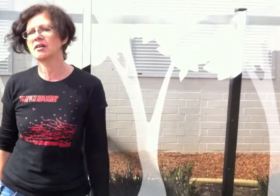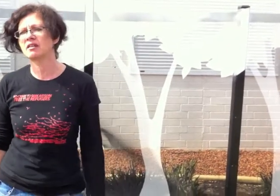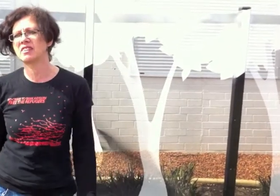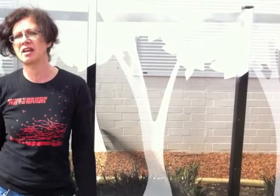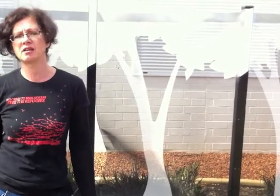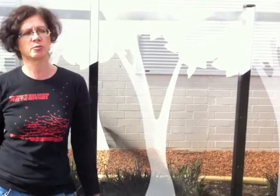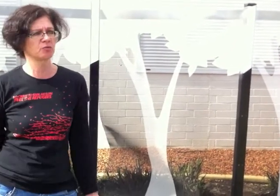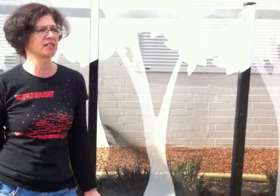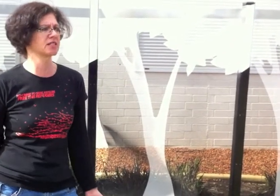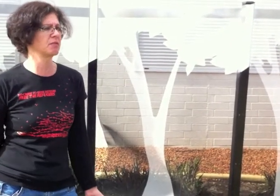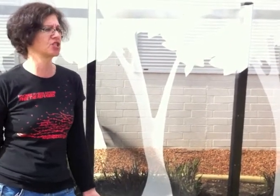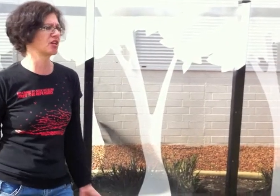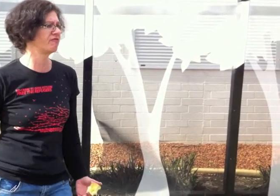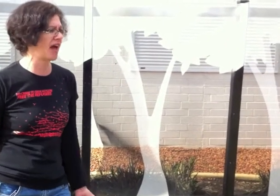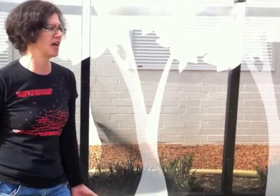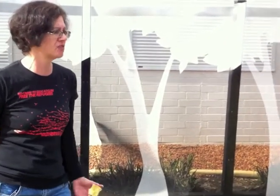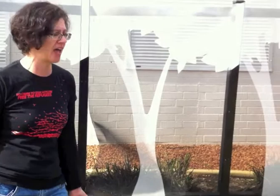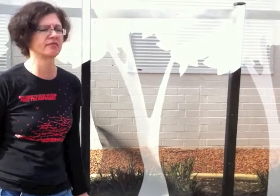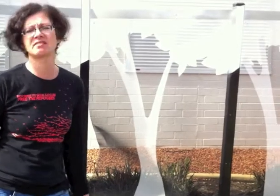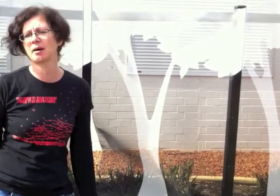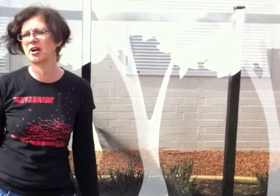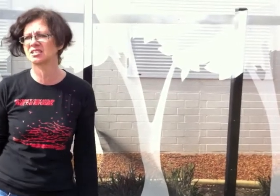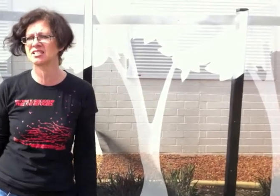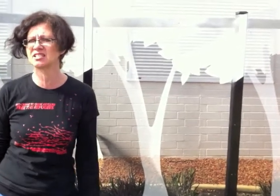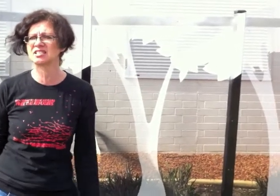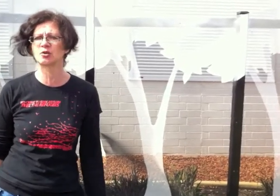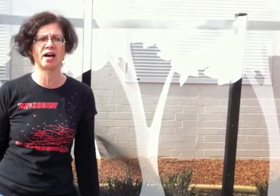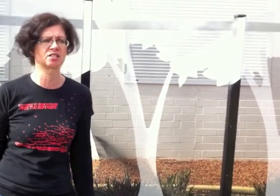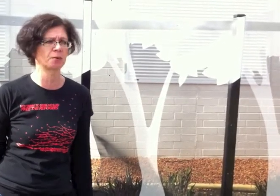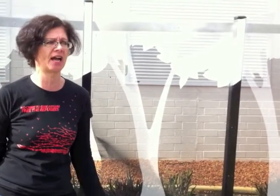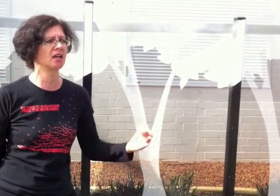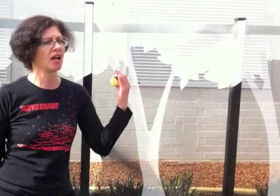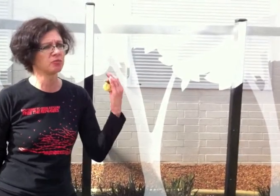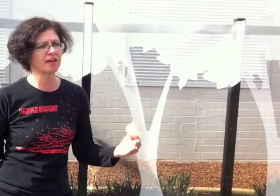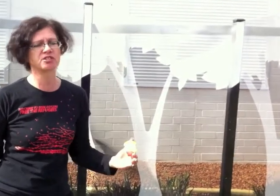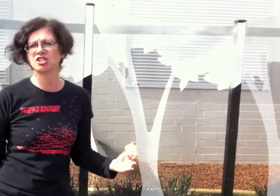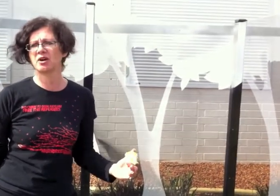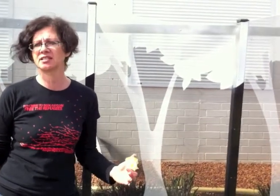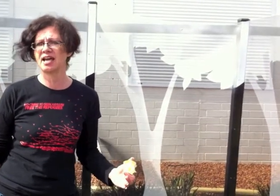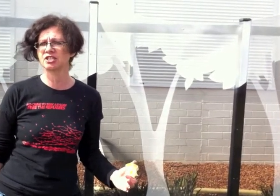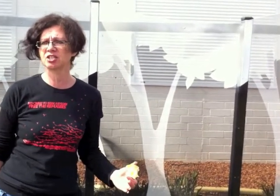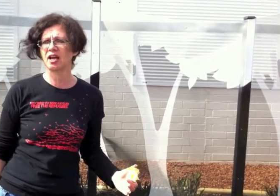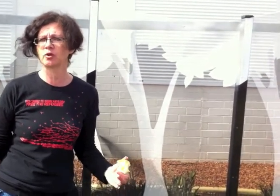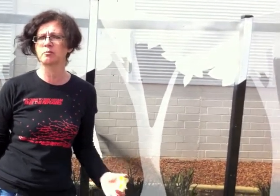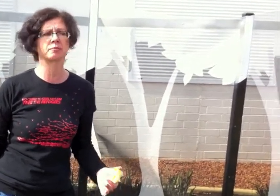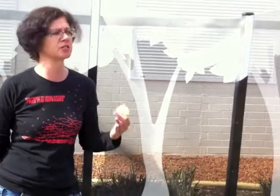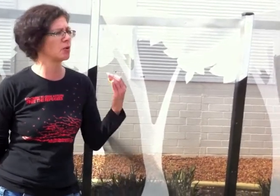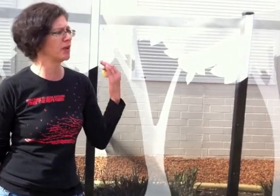the Human Rights Commission has found that that practice is still widespread. And Refugee Rights Action Network members, when